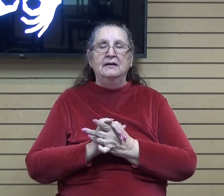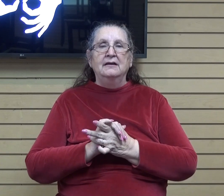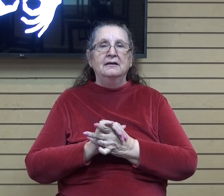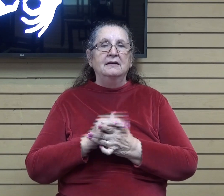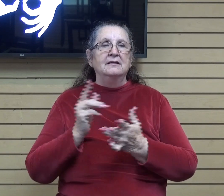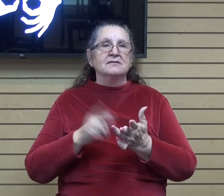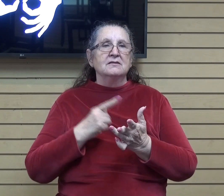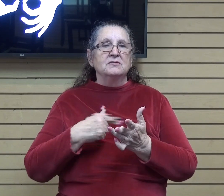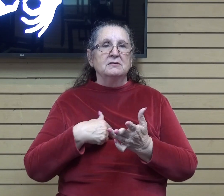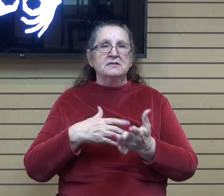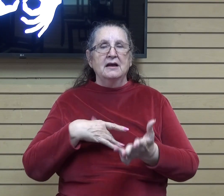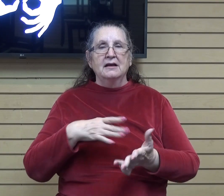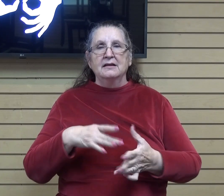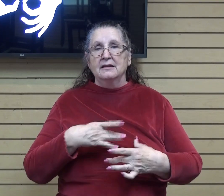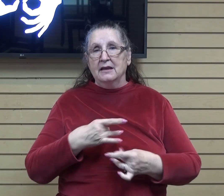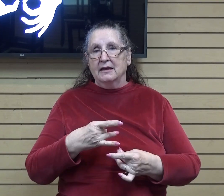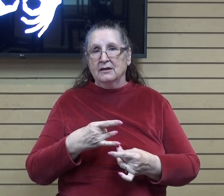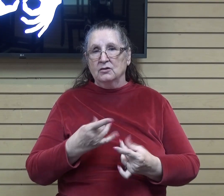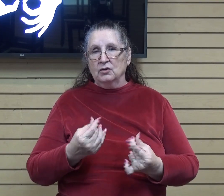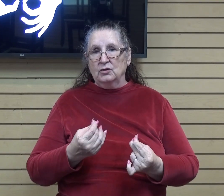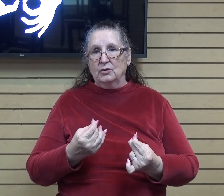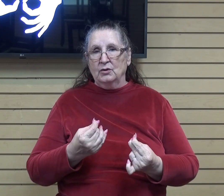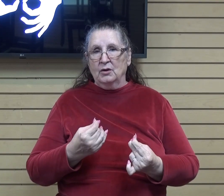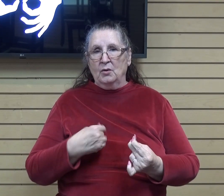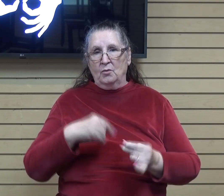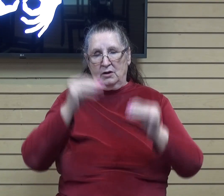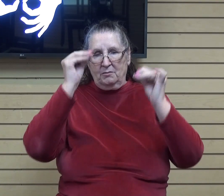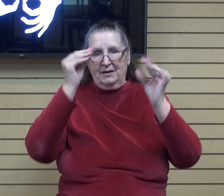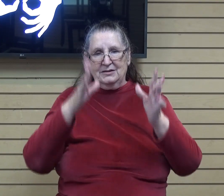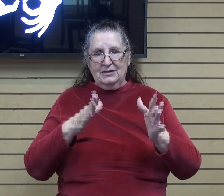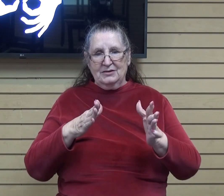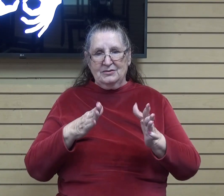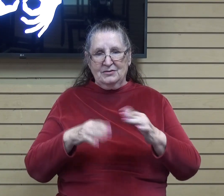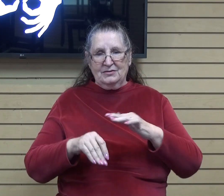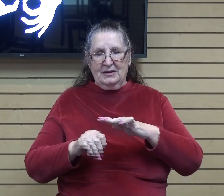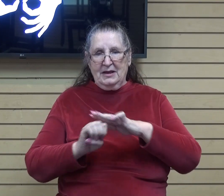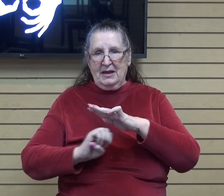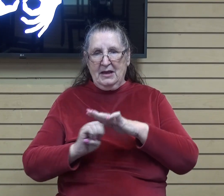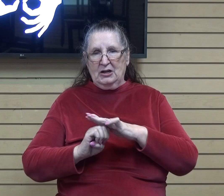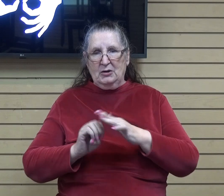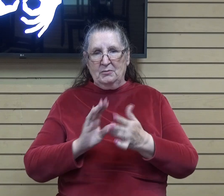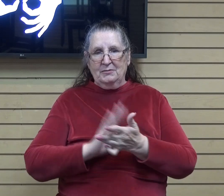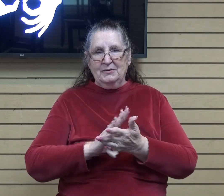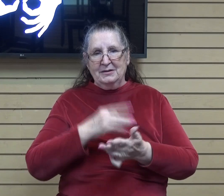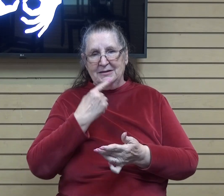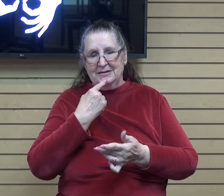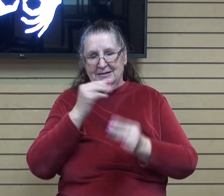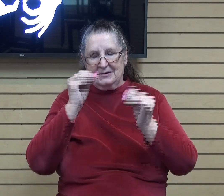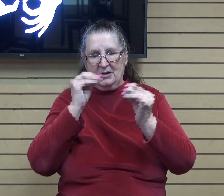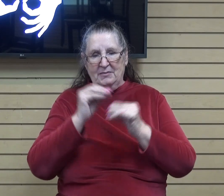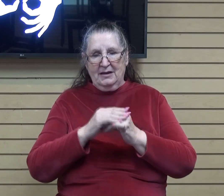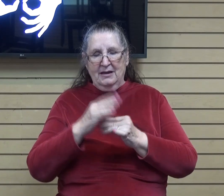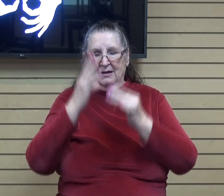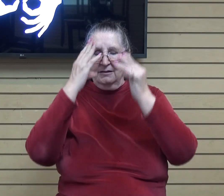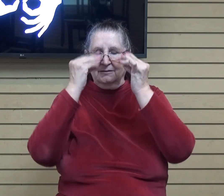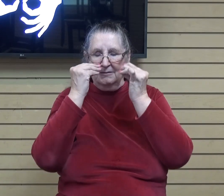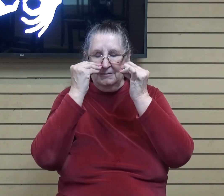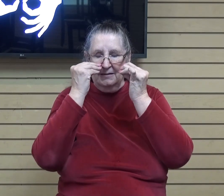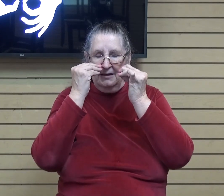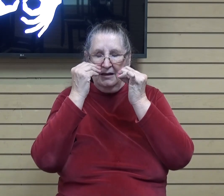what I like to do, one of my teachers in elementary school taught me this. Maybe it's a little corny. I like it. But close my eyes and try to picture